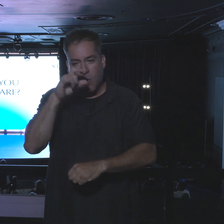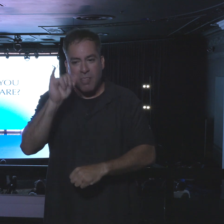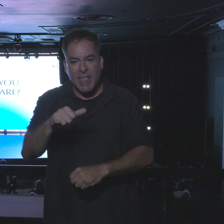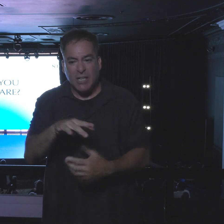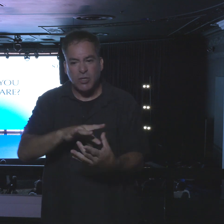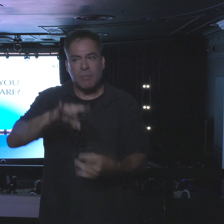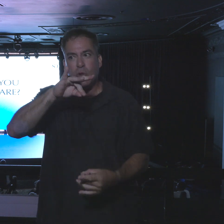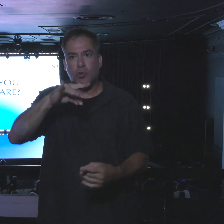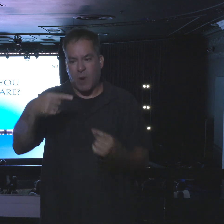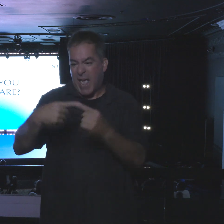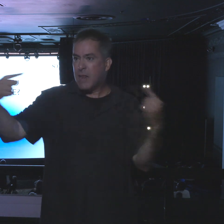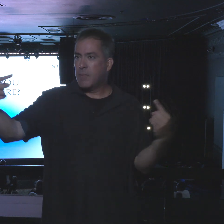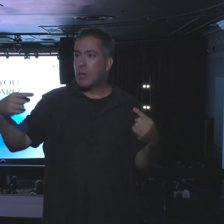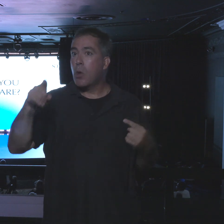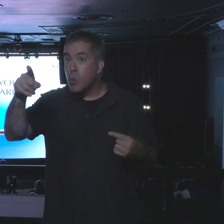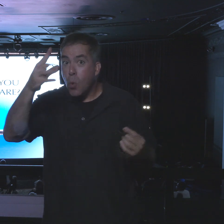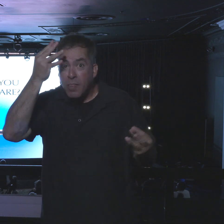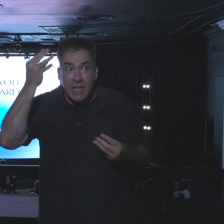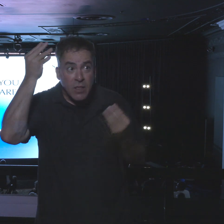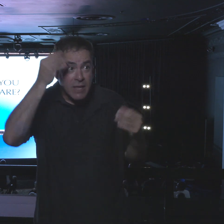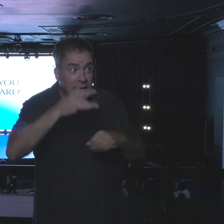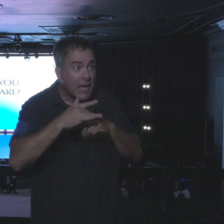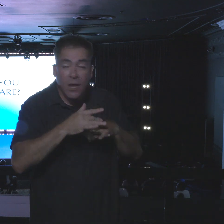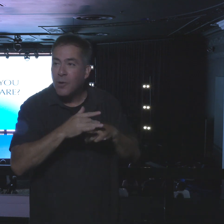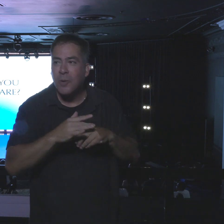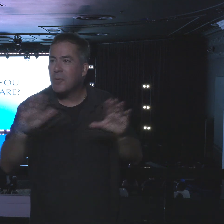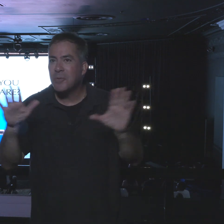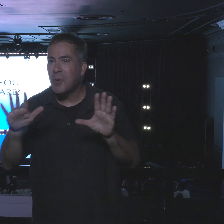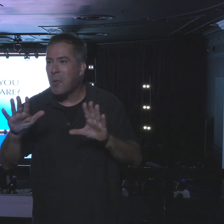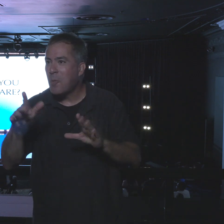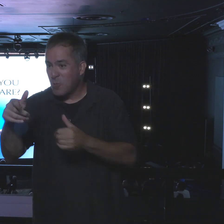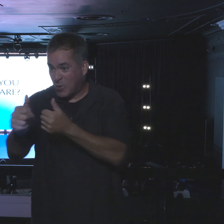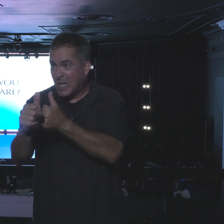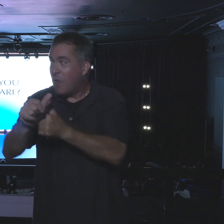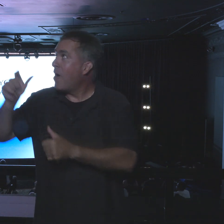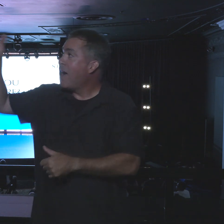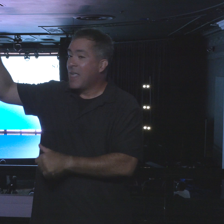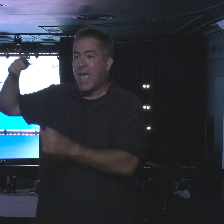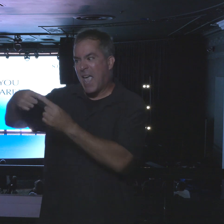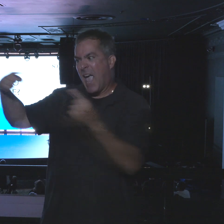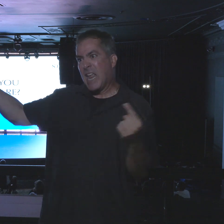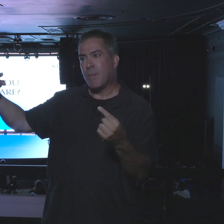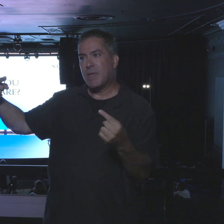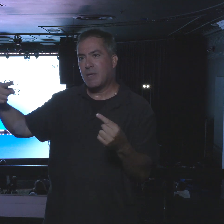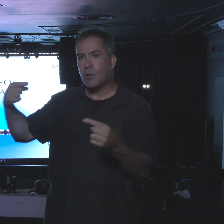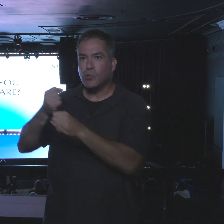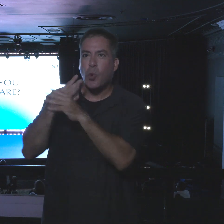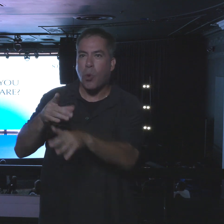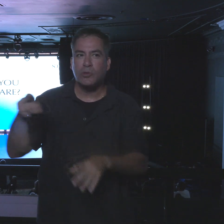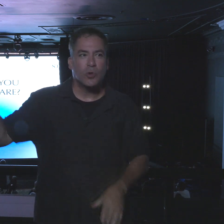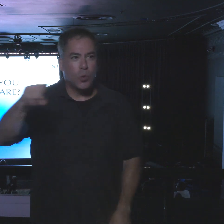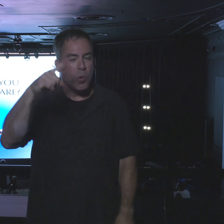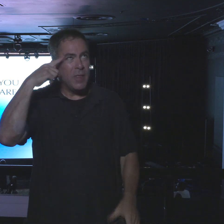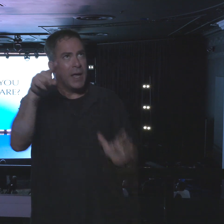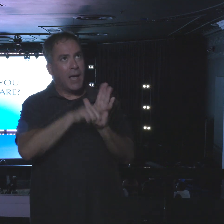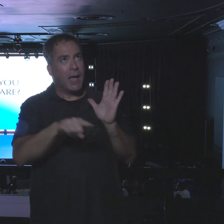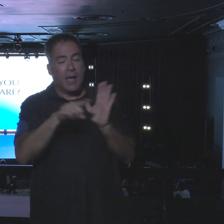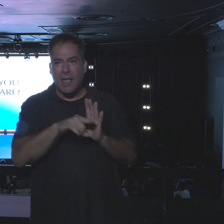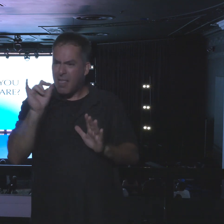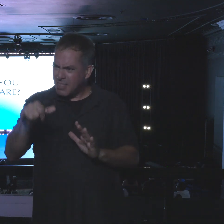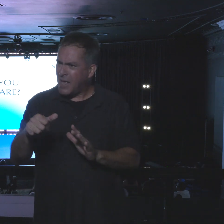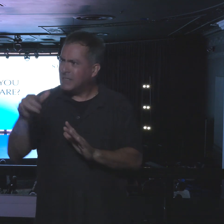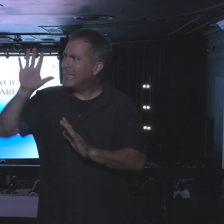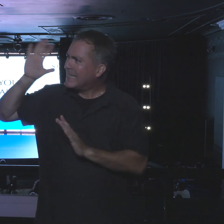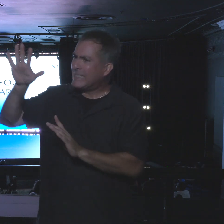you, you are not thinking those thoughts. The enemy is thinking those thoughts. That's what the enemy does.